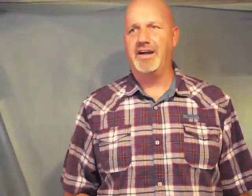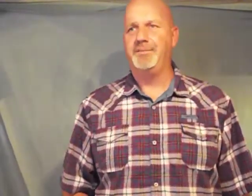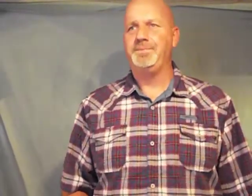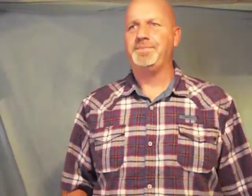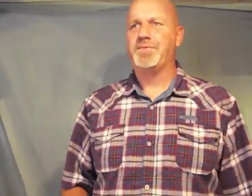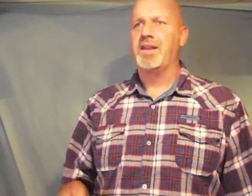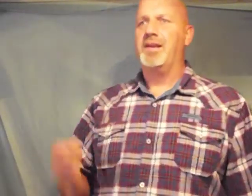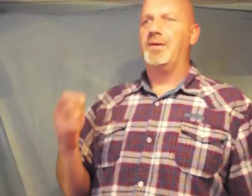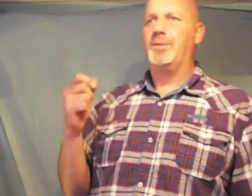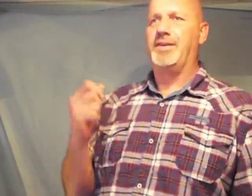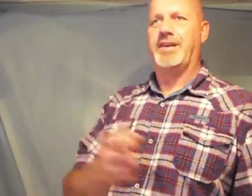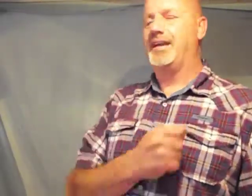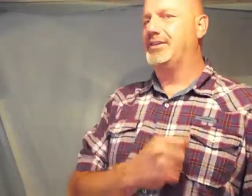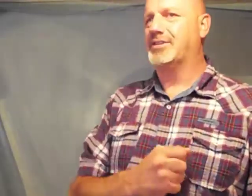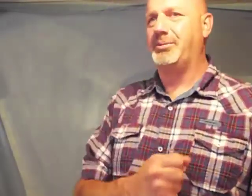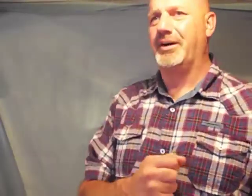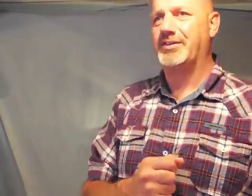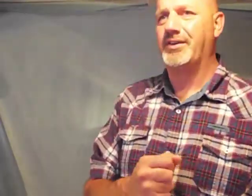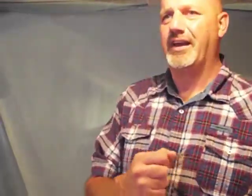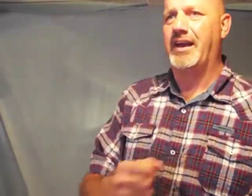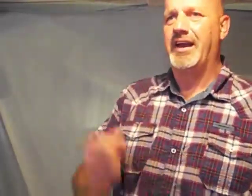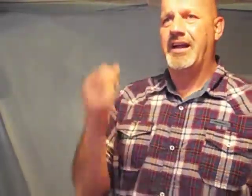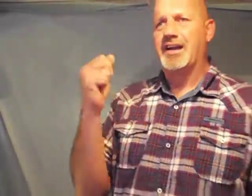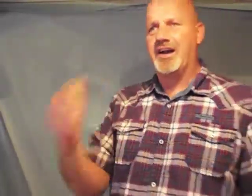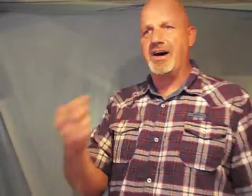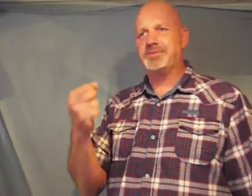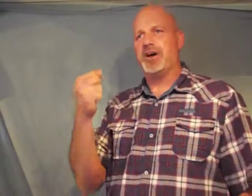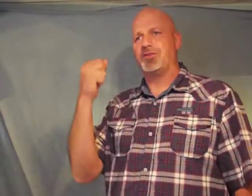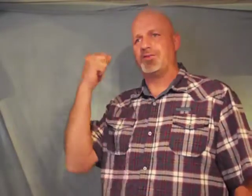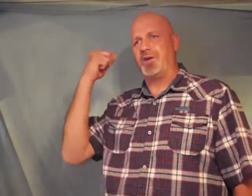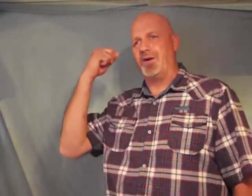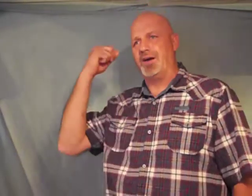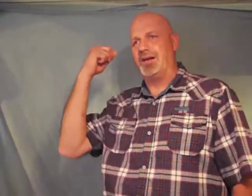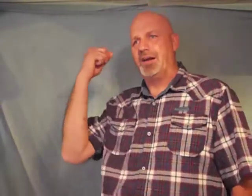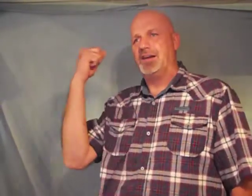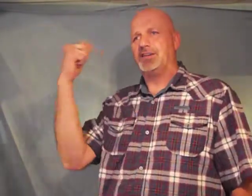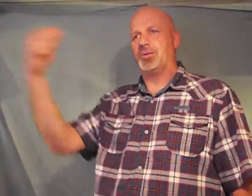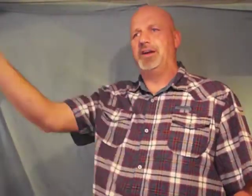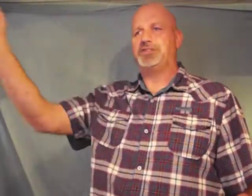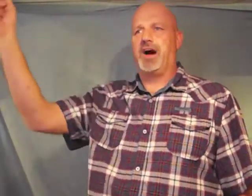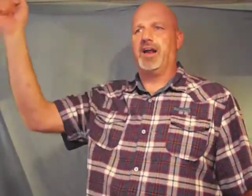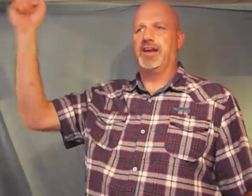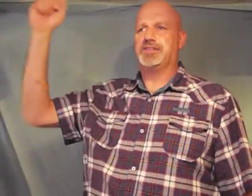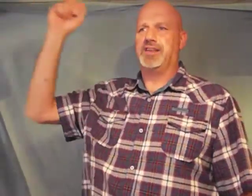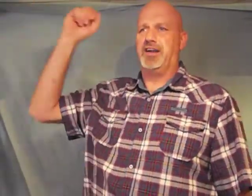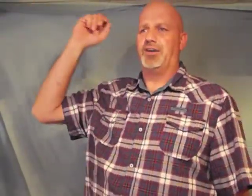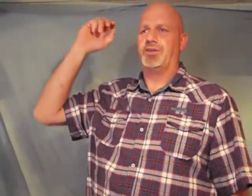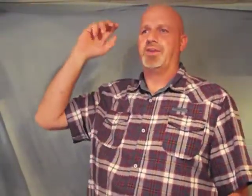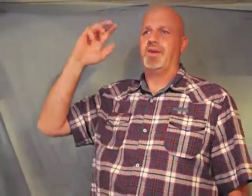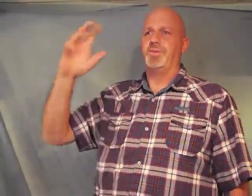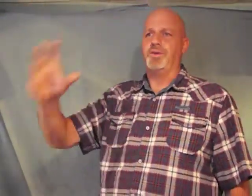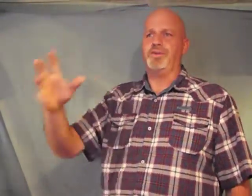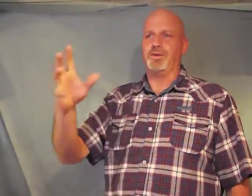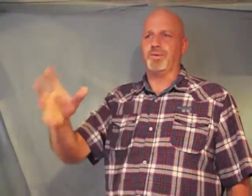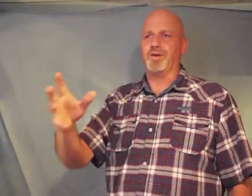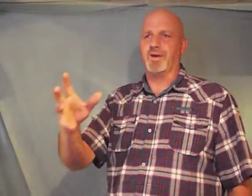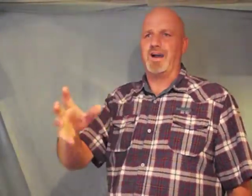we we we you so much for that cups overflowing to reach all ends of the earth with your word God